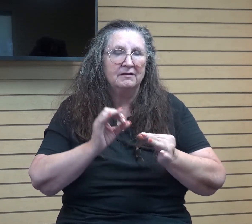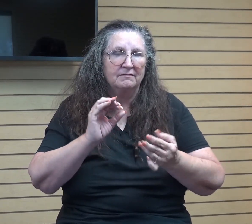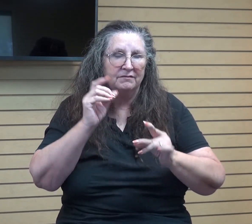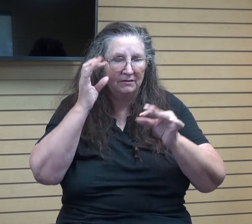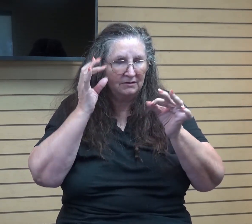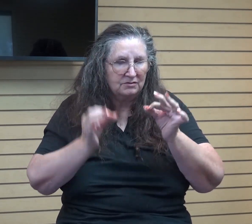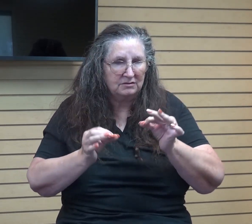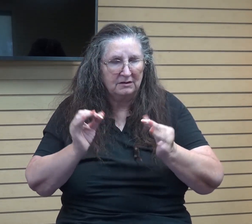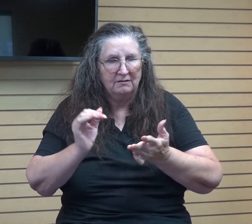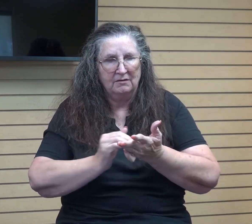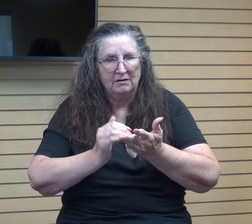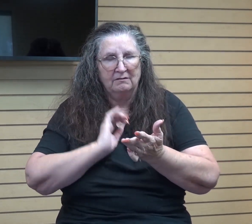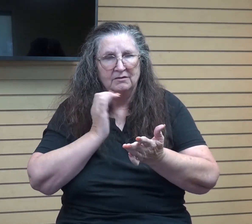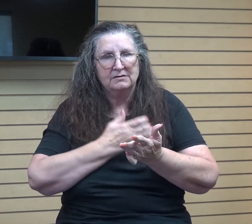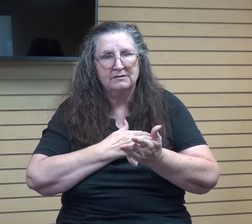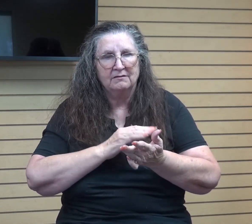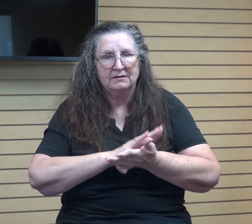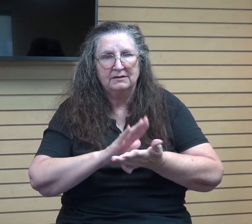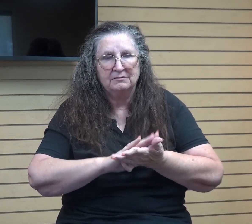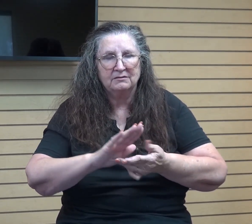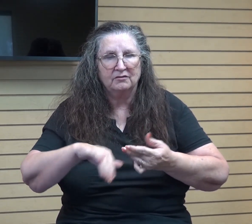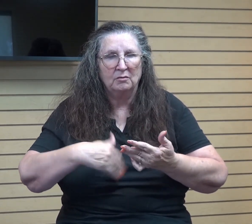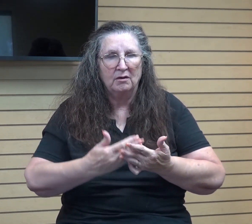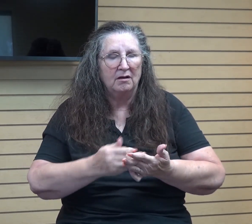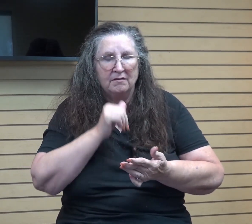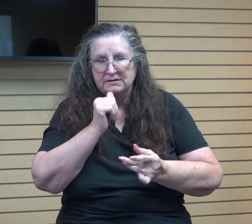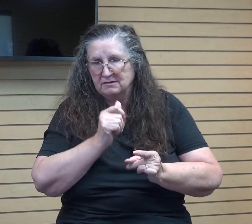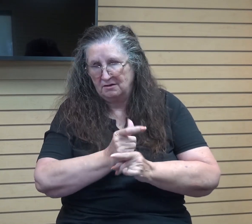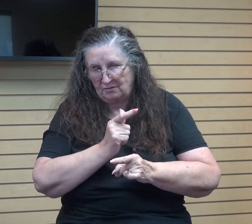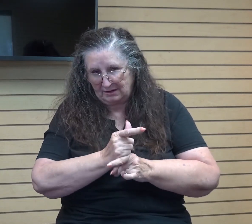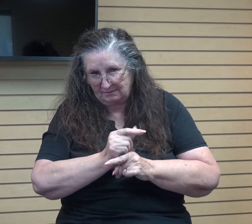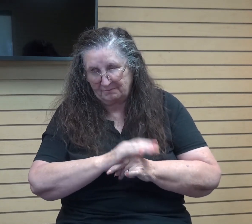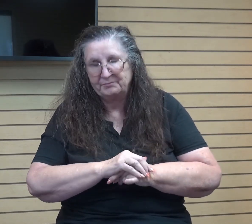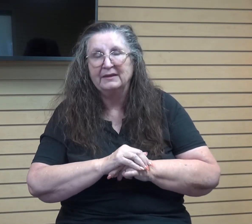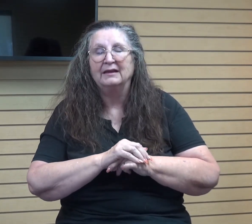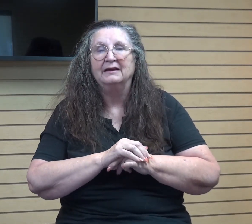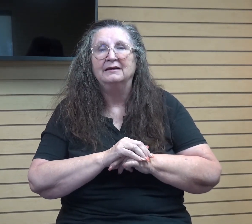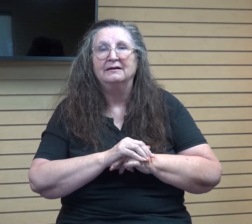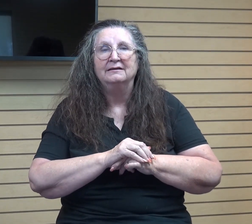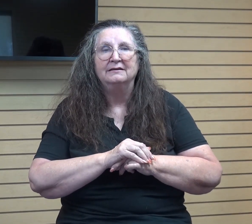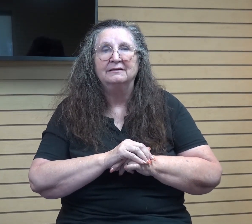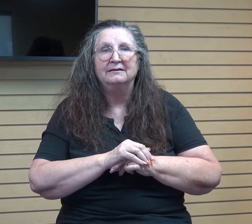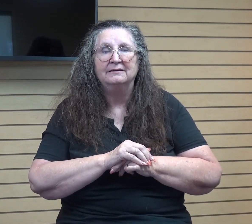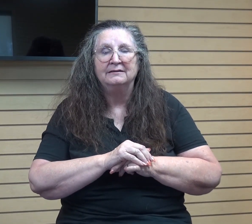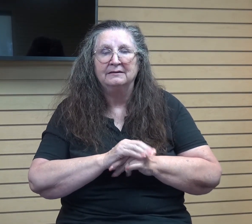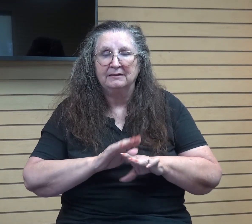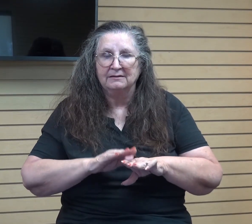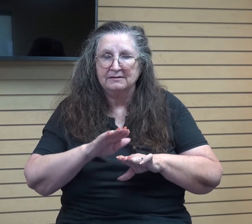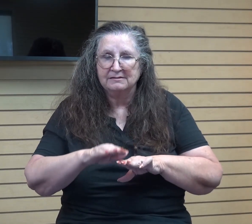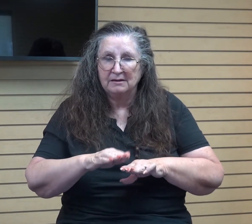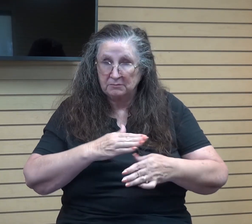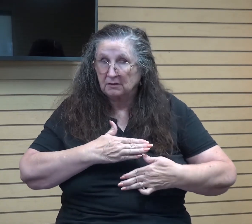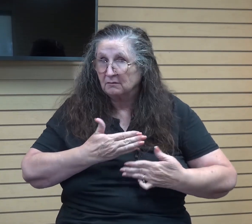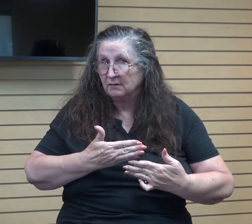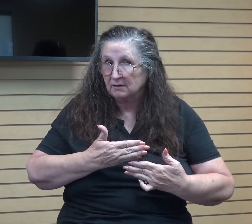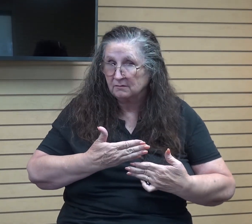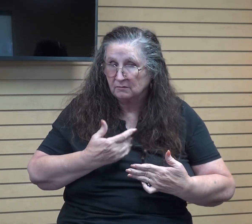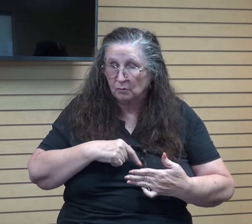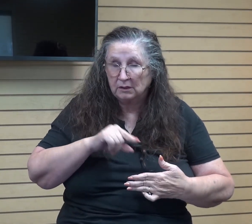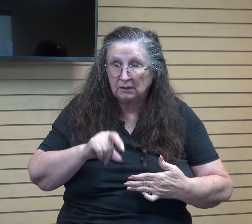cleanse us from all unrighteousness. And so all it is, is taking that step to confess. And of course, when I